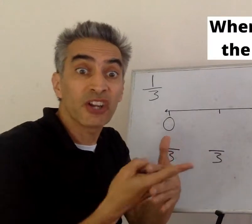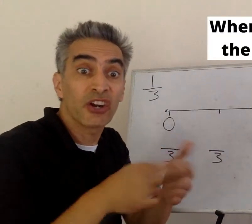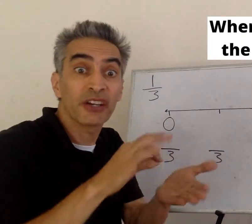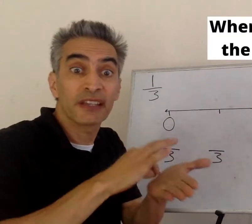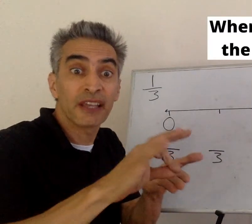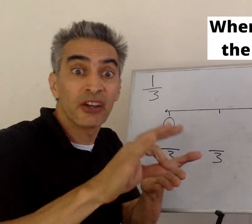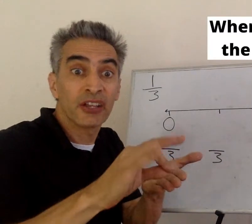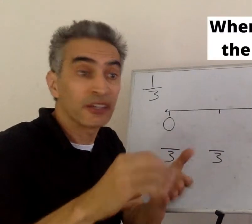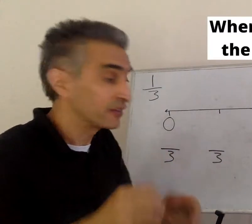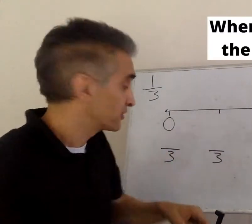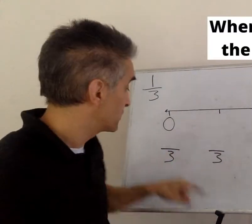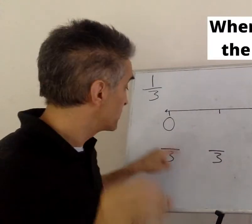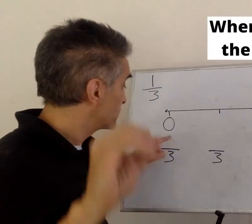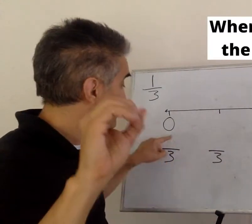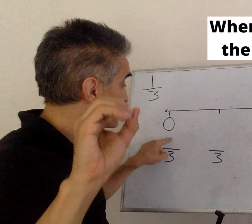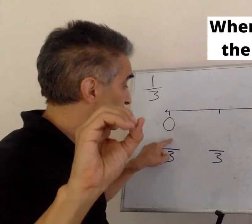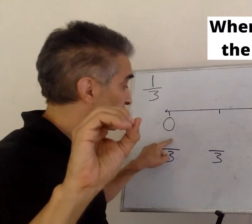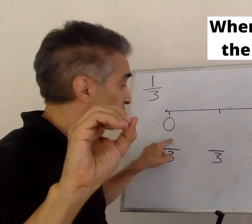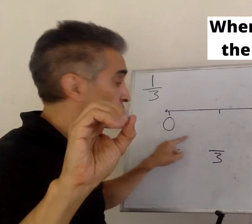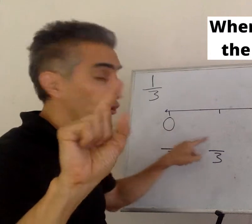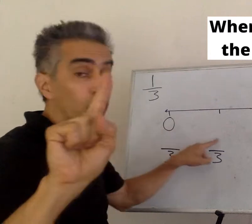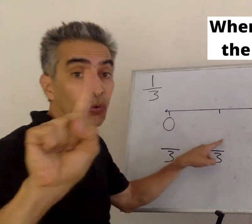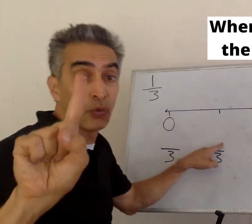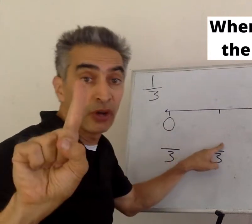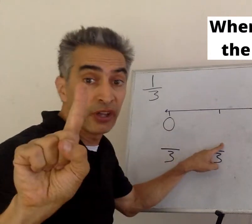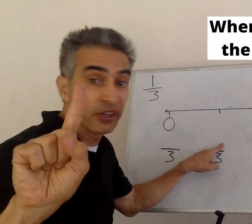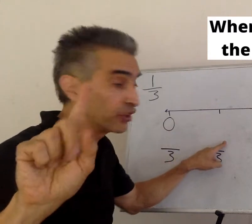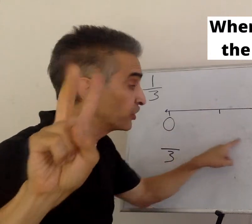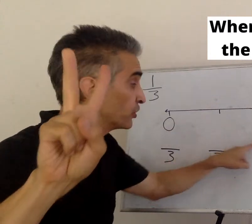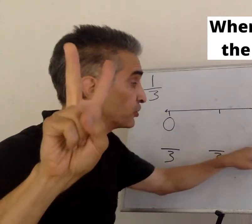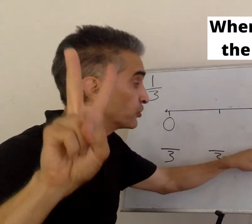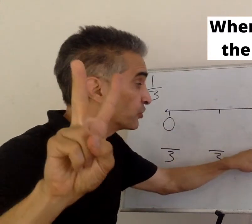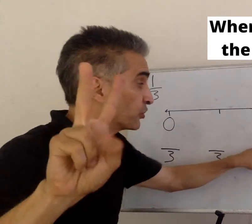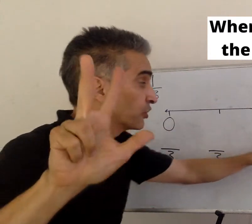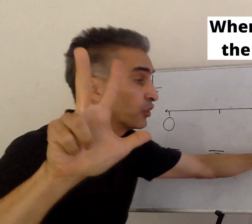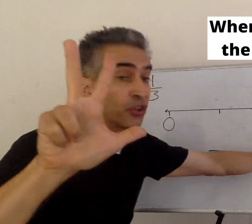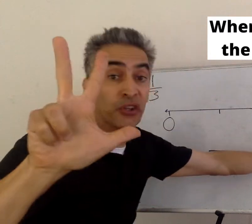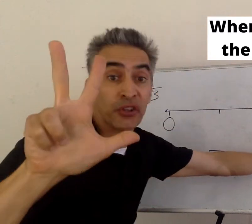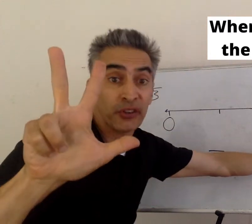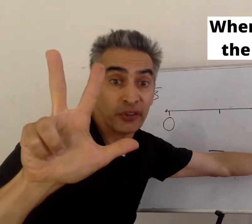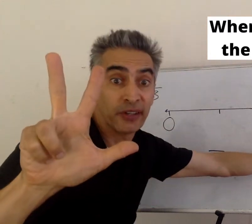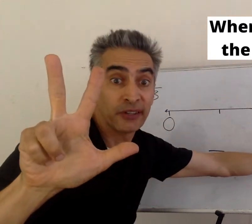Now start to count. Zero, one, two, three.